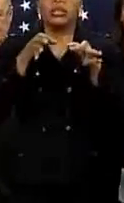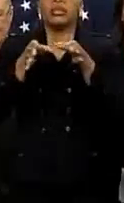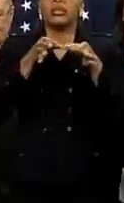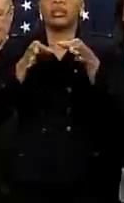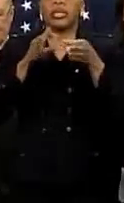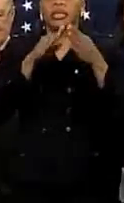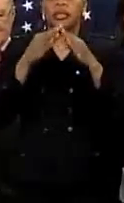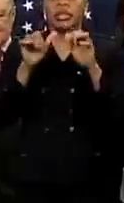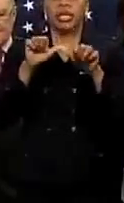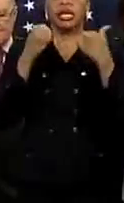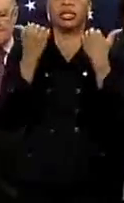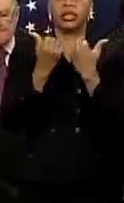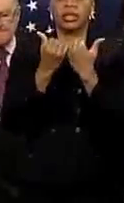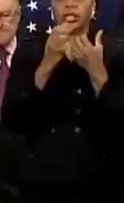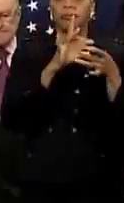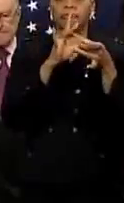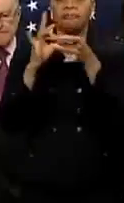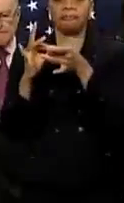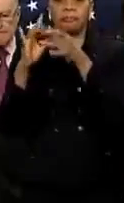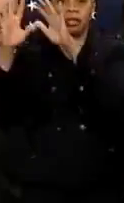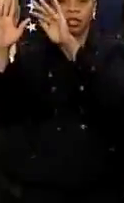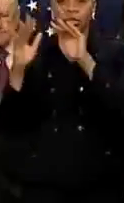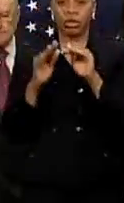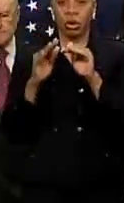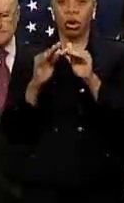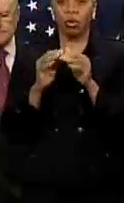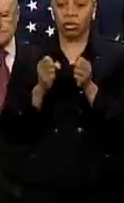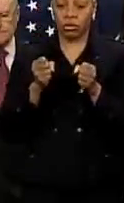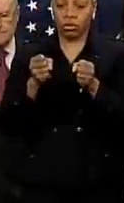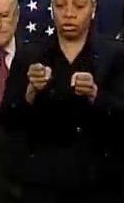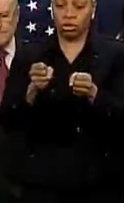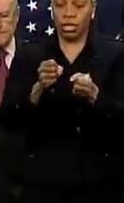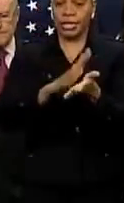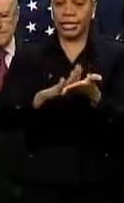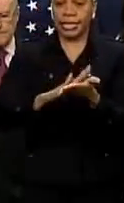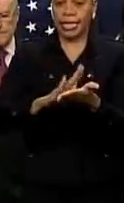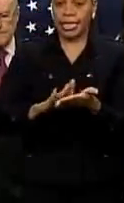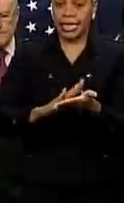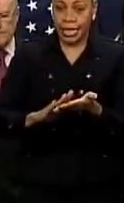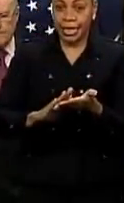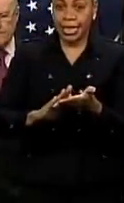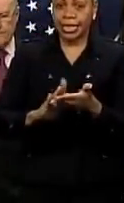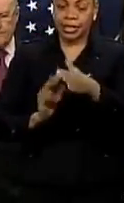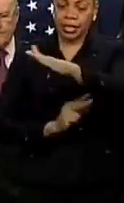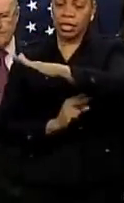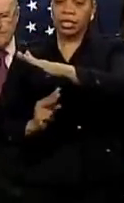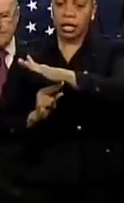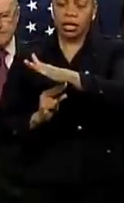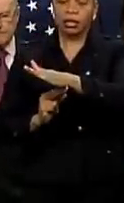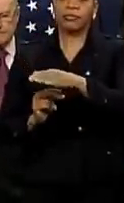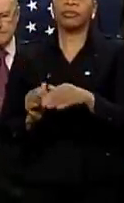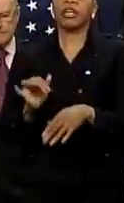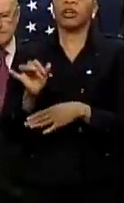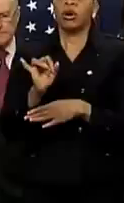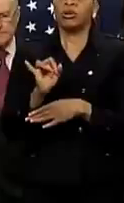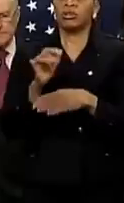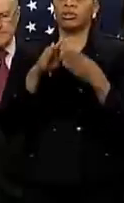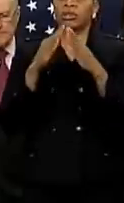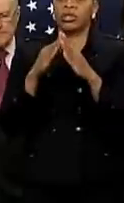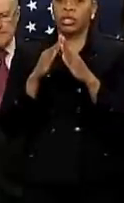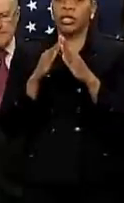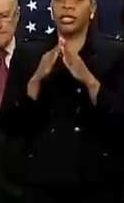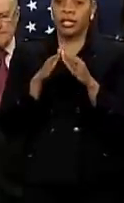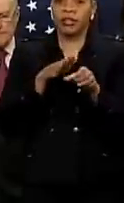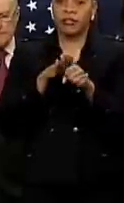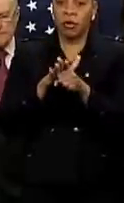response to the storm, starting with preparing to clear streets and highways of snow. City sanitation workers are on a full mobilization and have